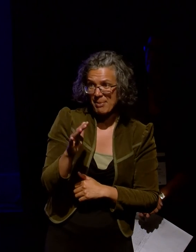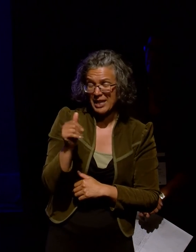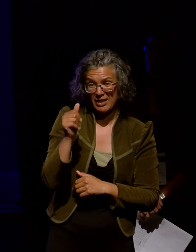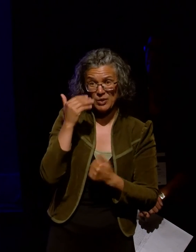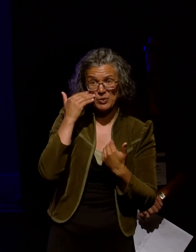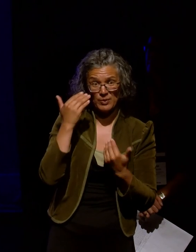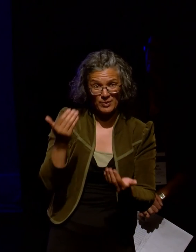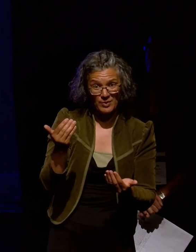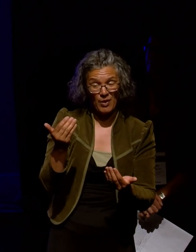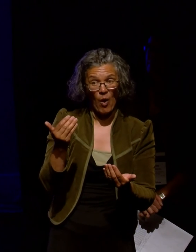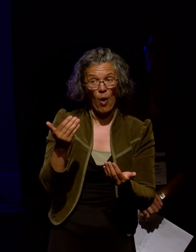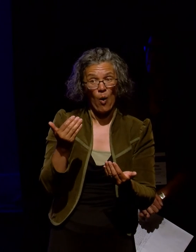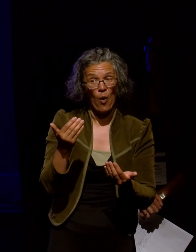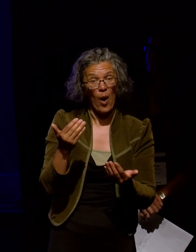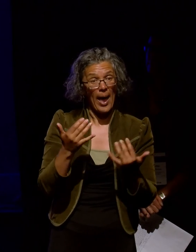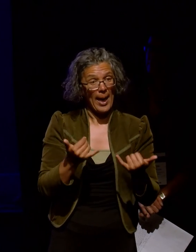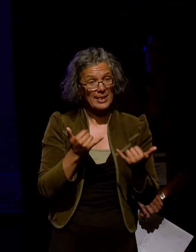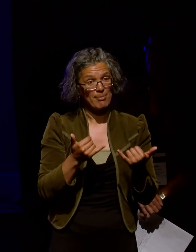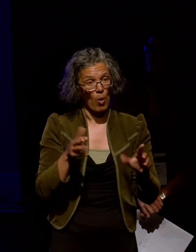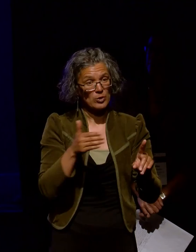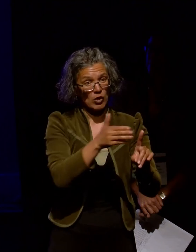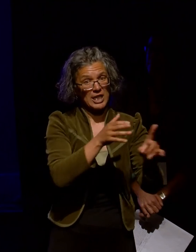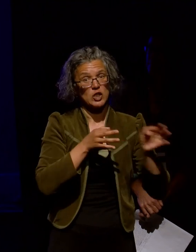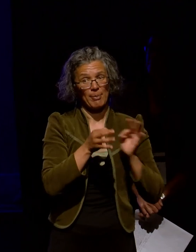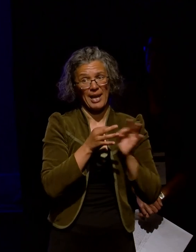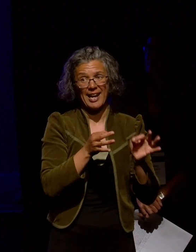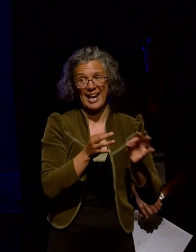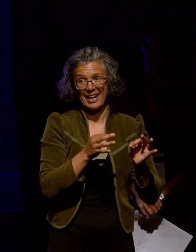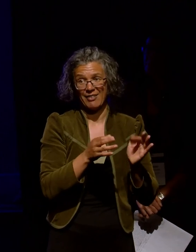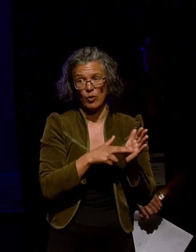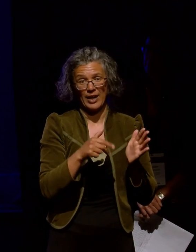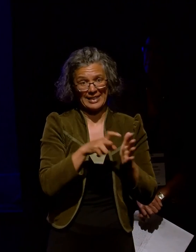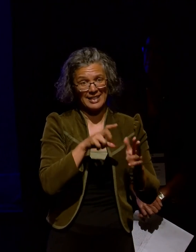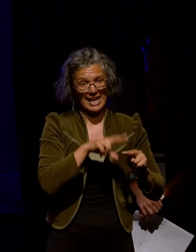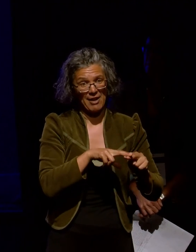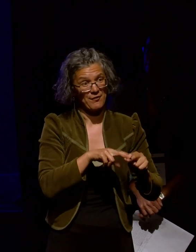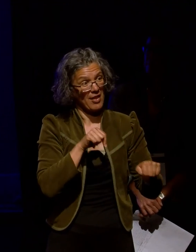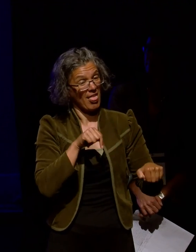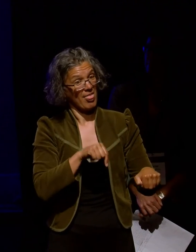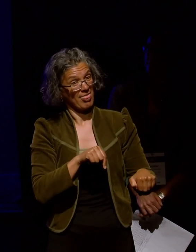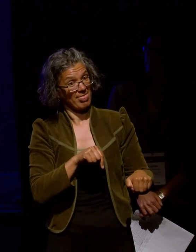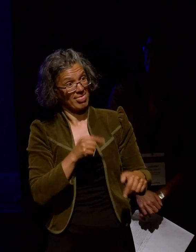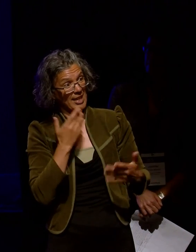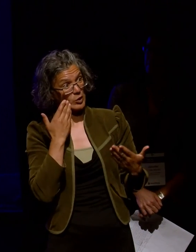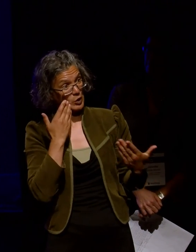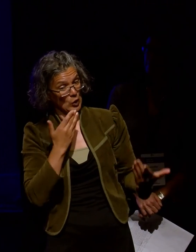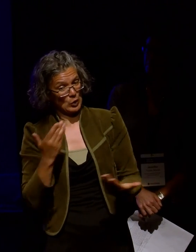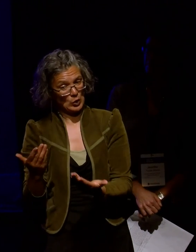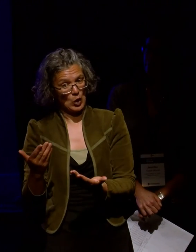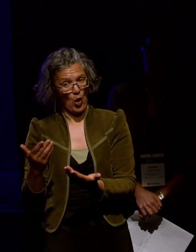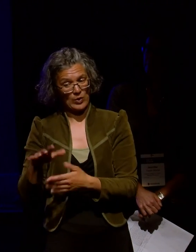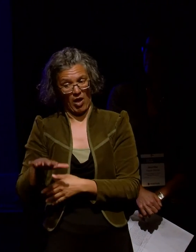NDF itself is doing a bit of strategic planning. And this reflection on its regional activities